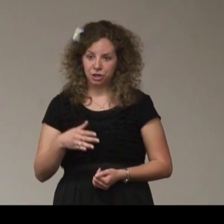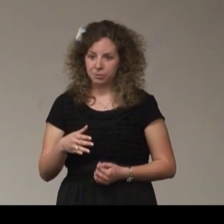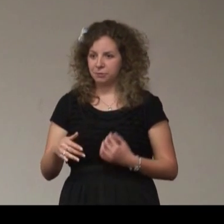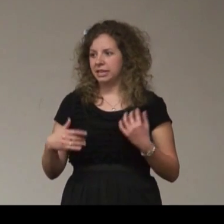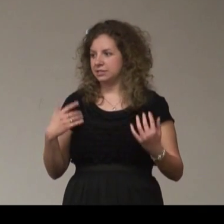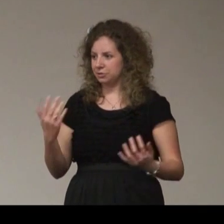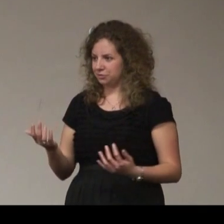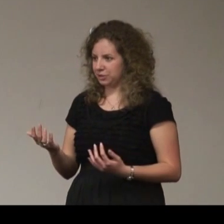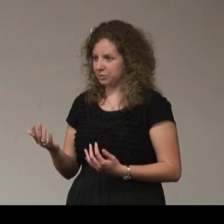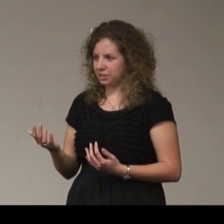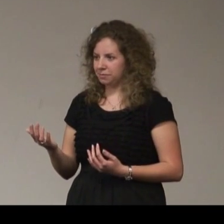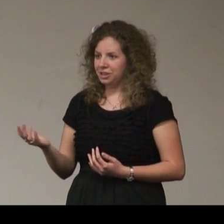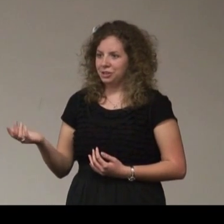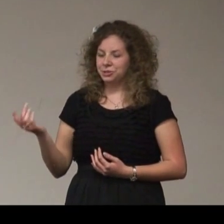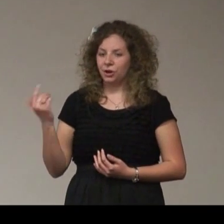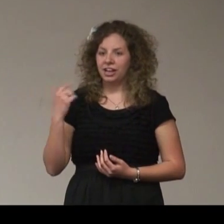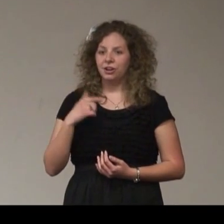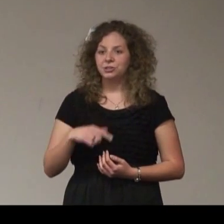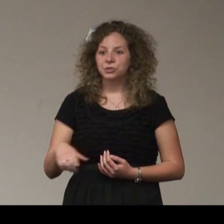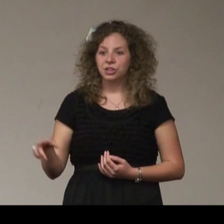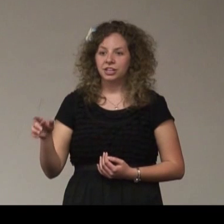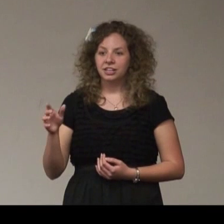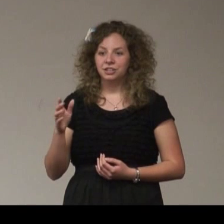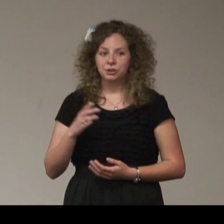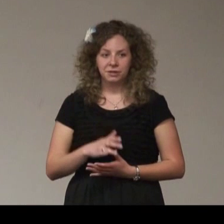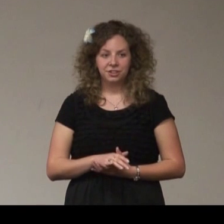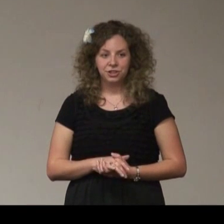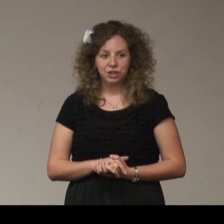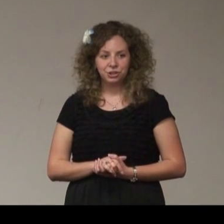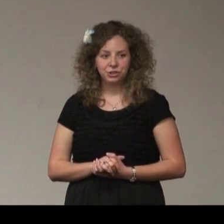interpreter because I was friends with him. So I had also started interpreting at the church.